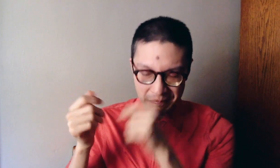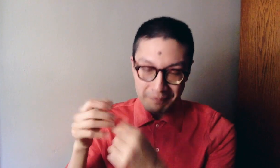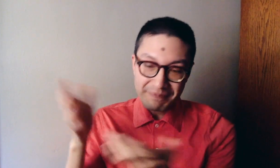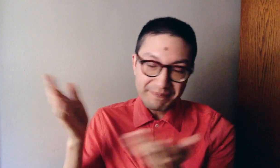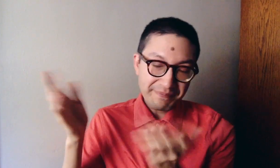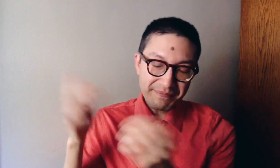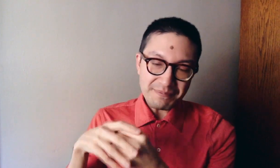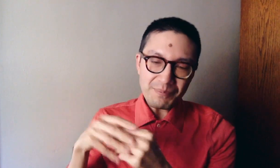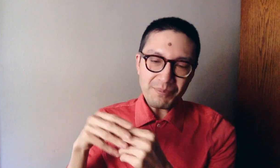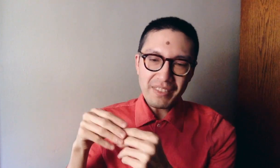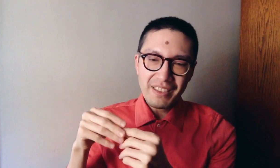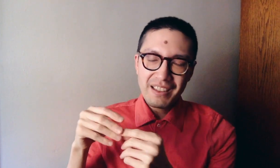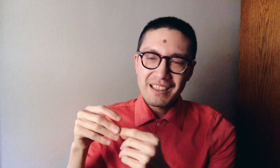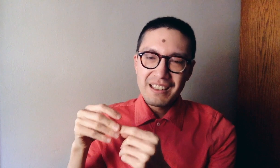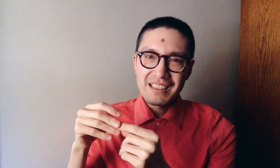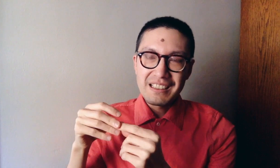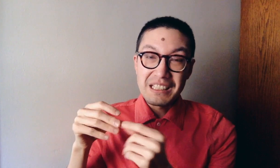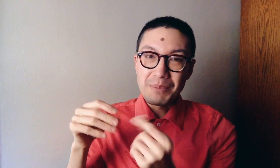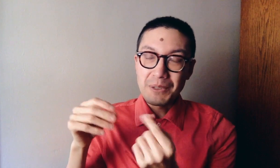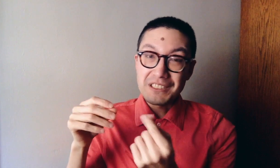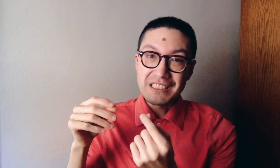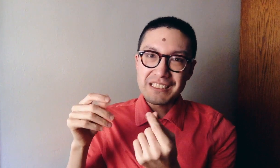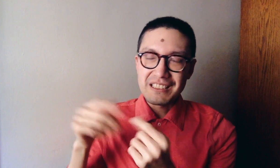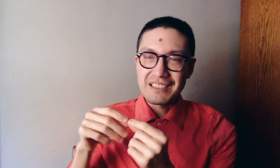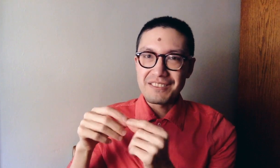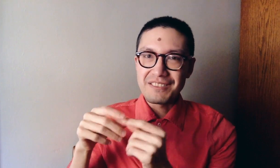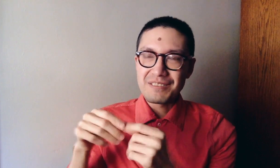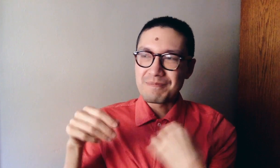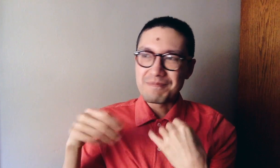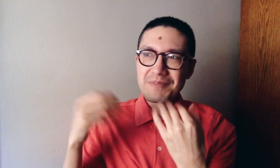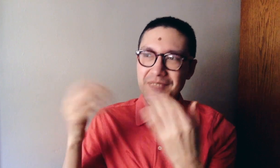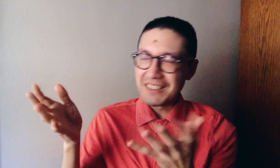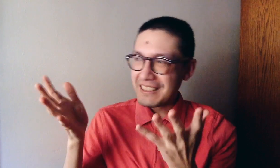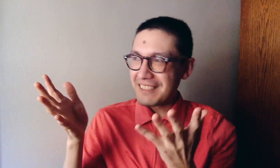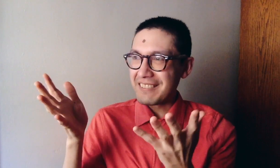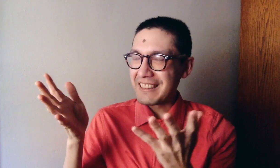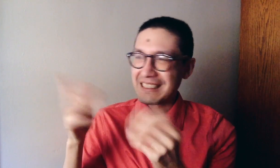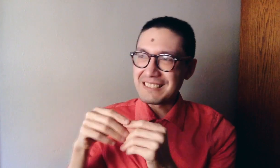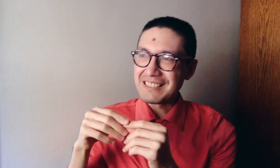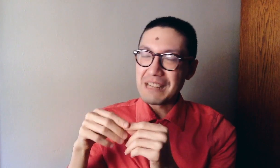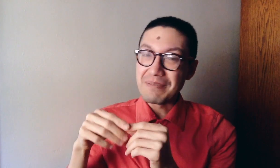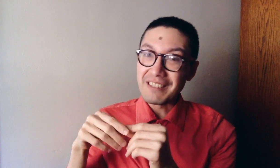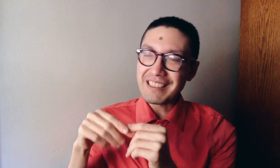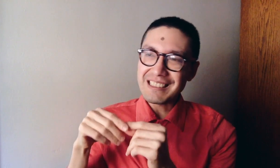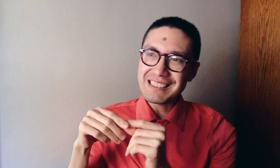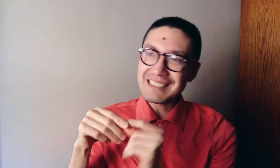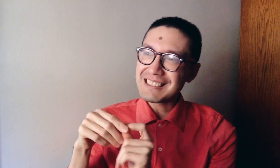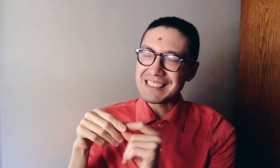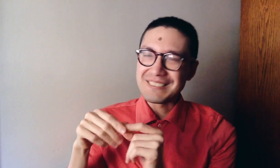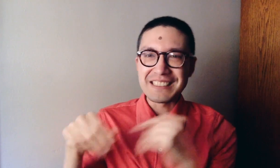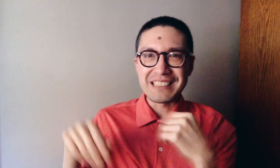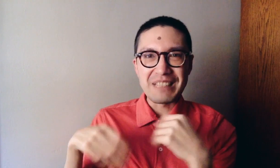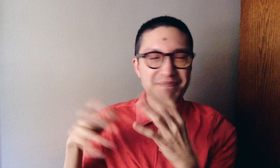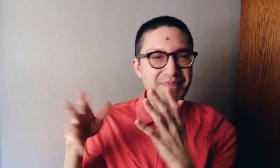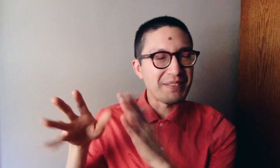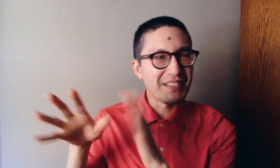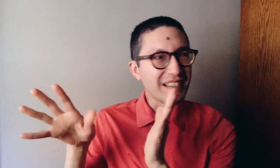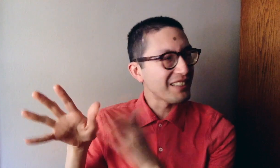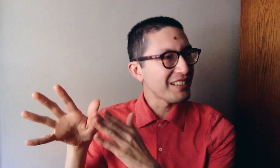uh, portraits of early career librarians, especially people of colour